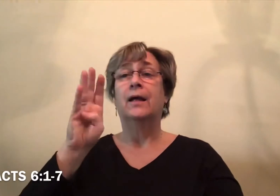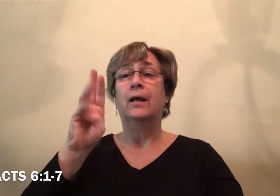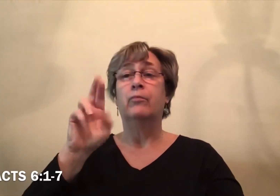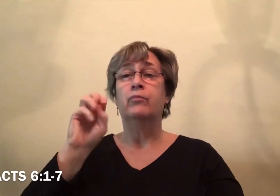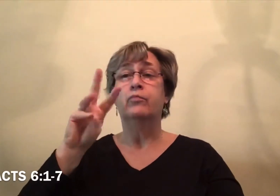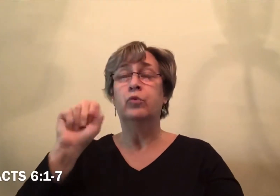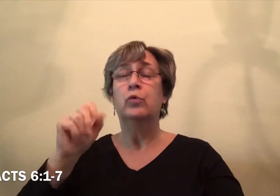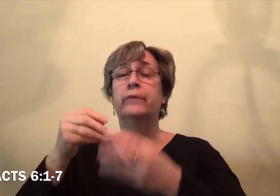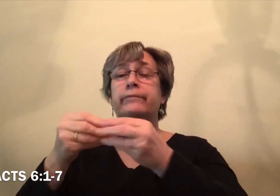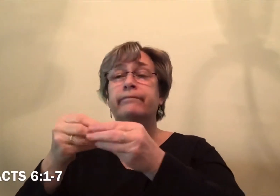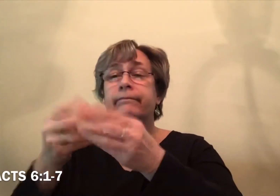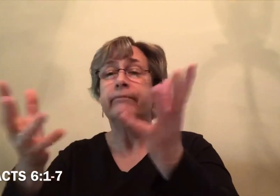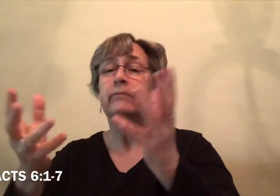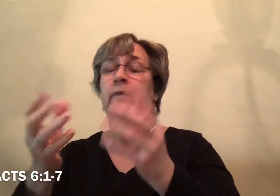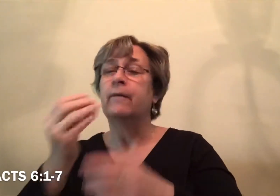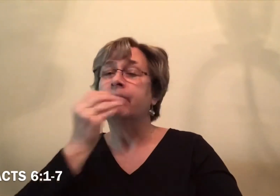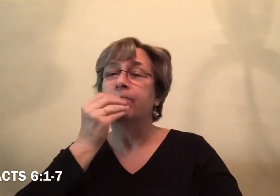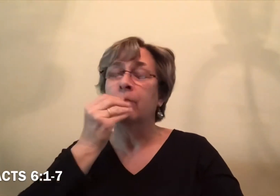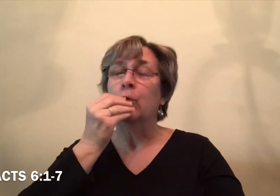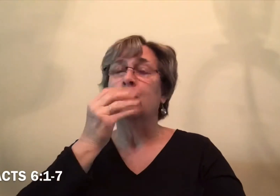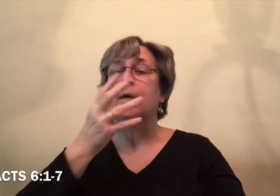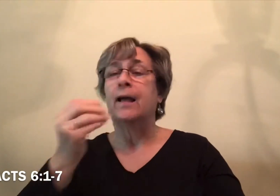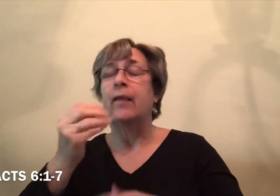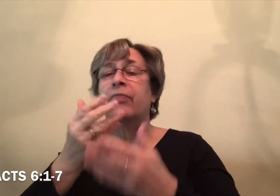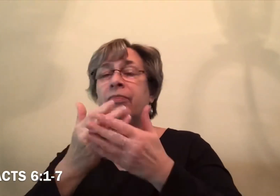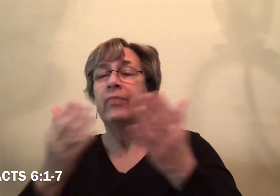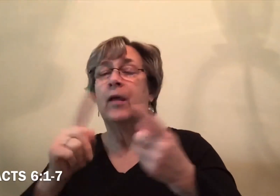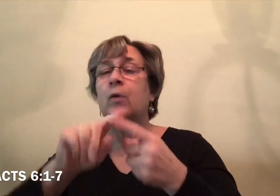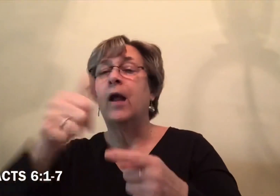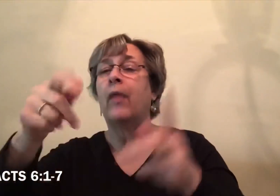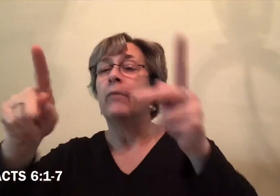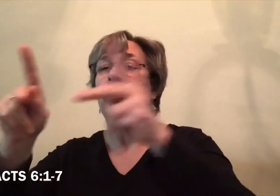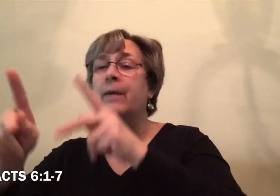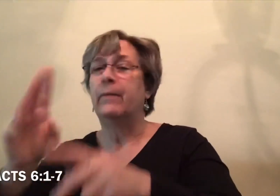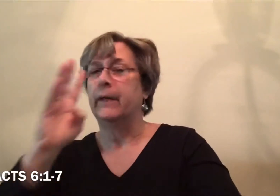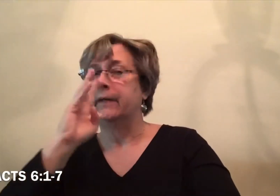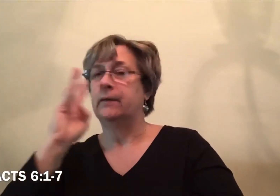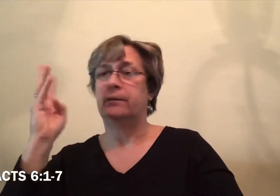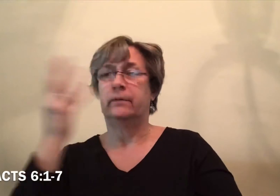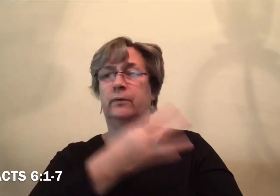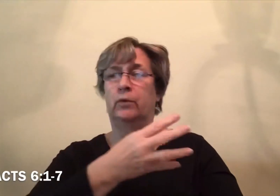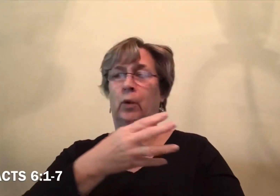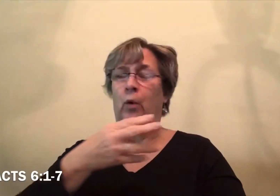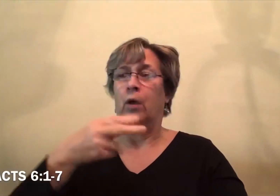because their widows were being neglected in the daily distribution.